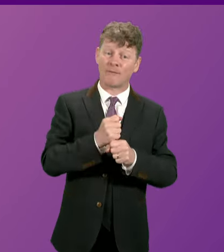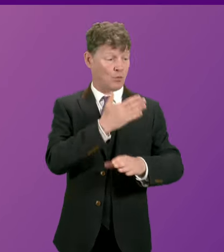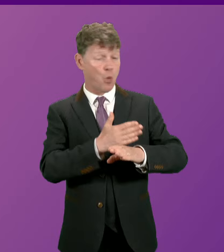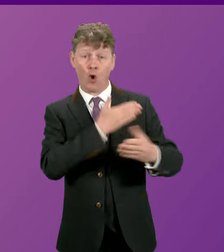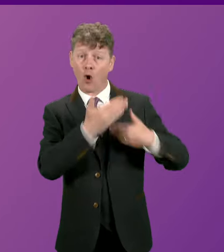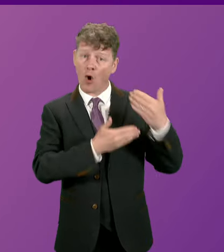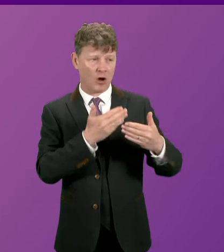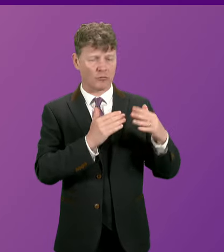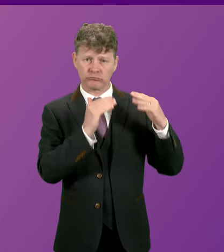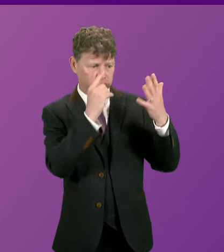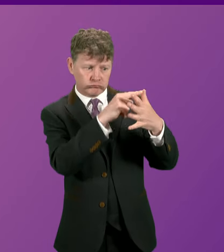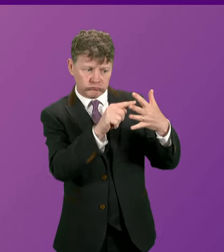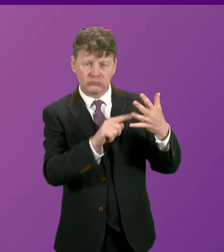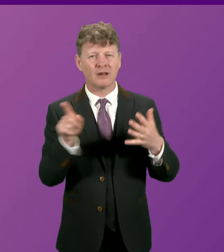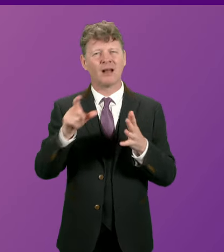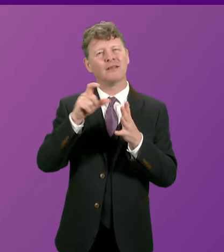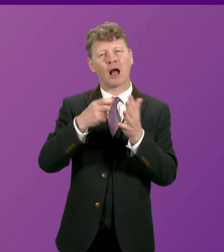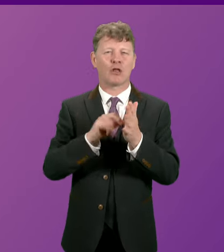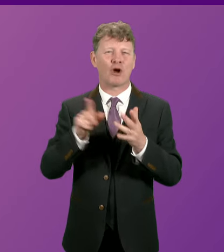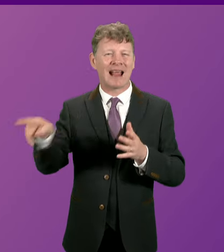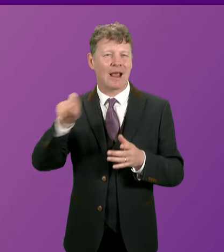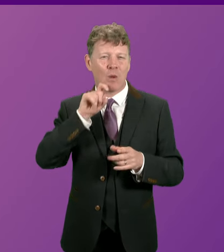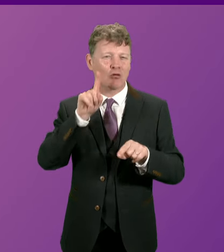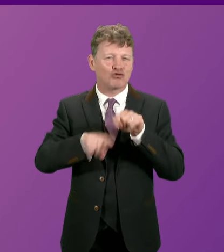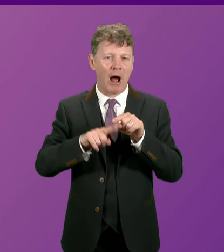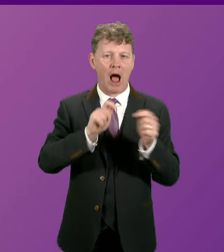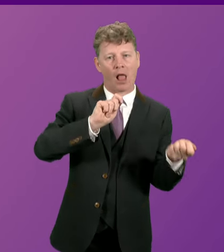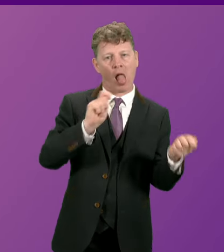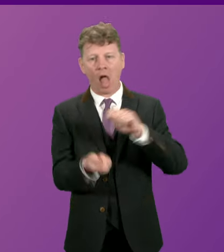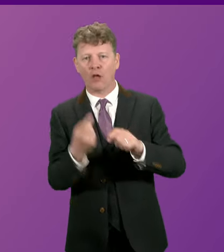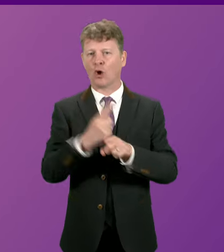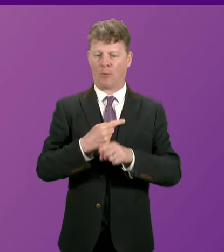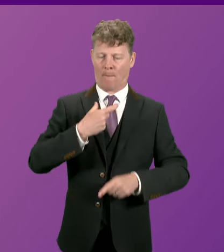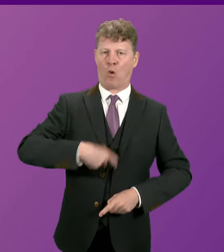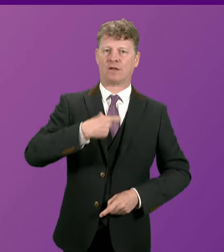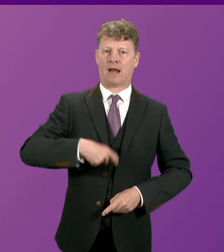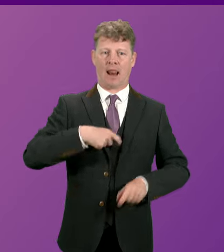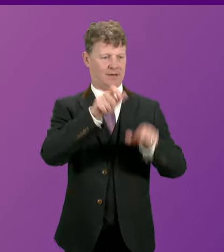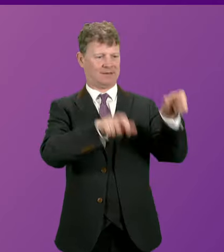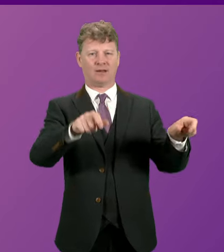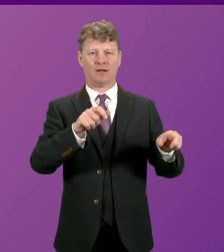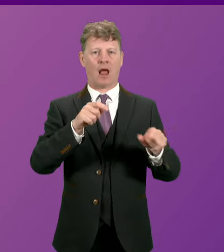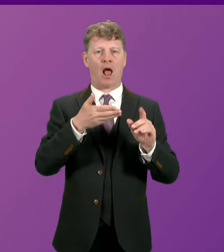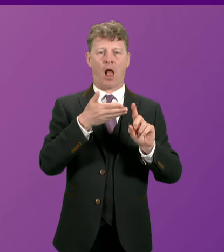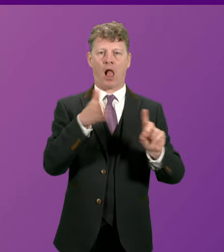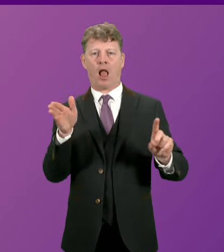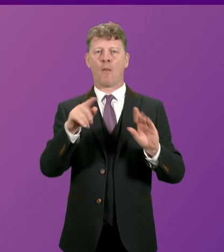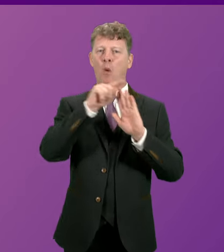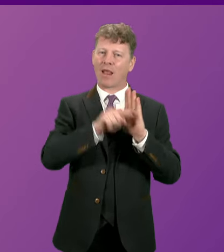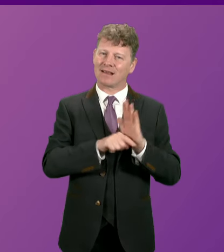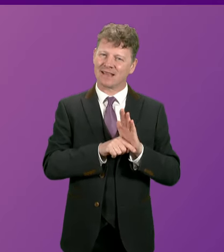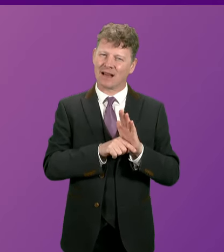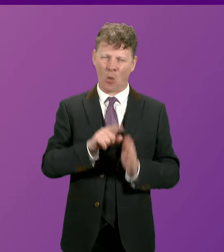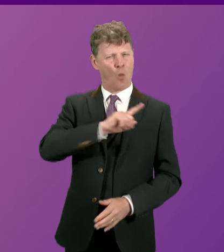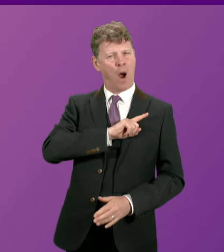do his best in the next few questions to talk about personalities as opposed to talk about policies. And why would he want to do that, presiding